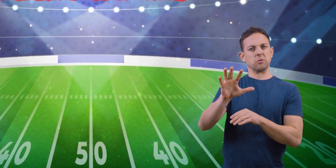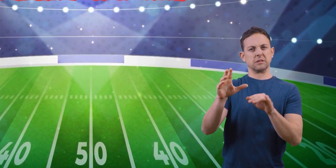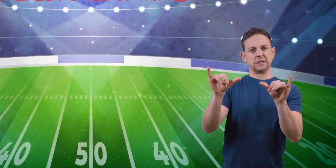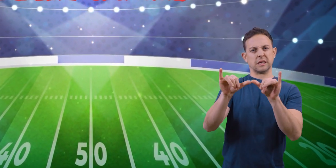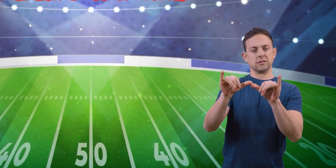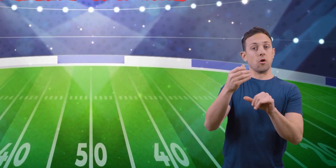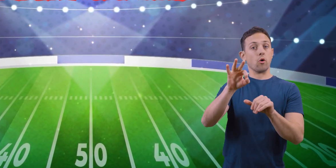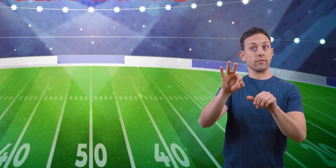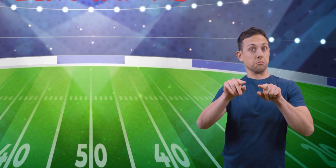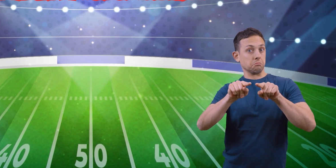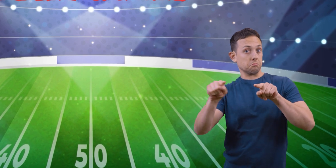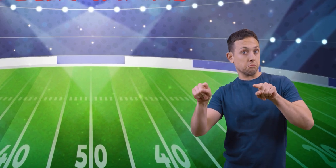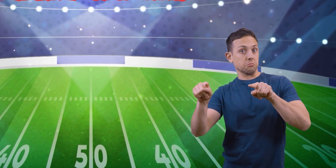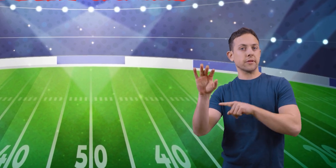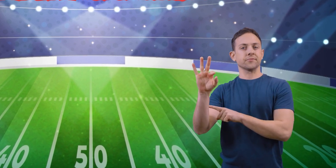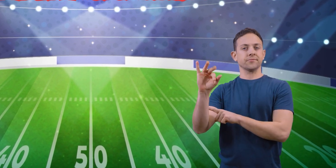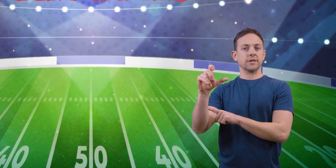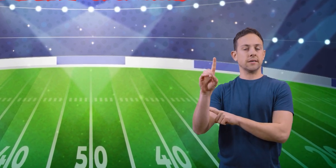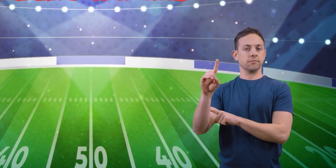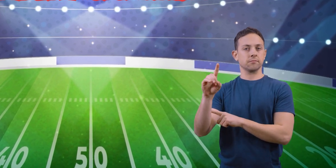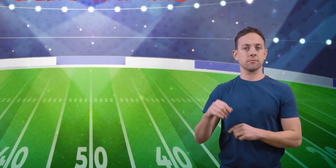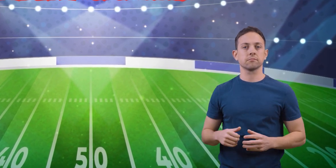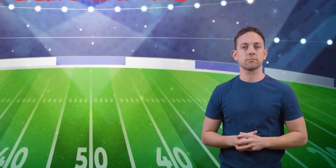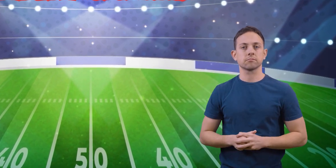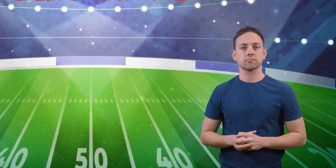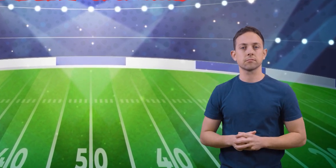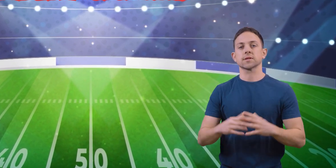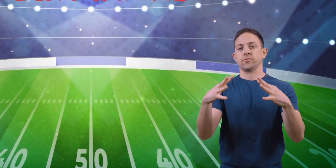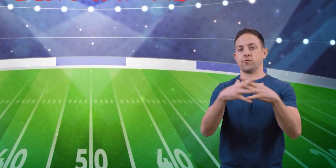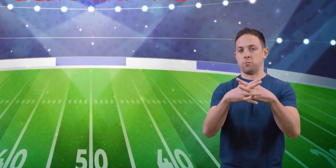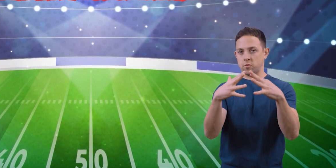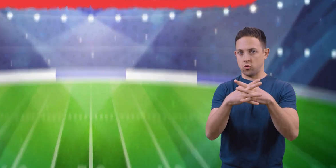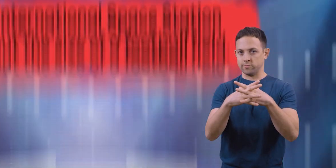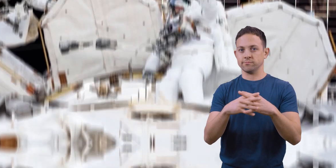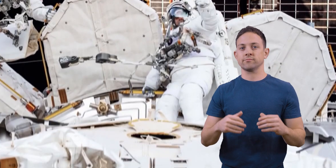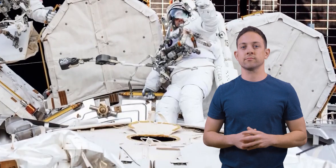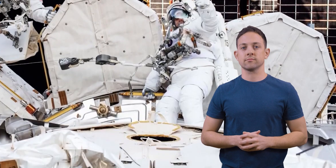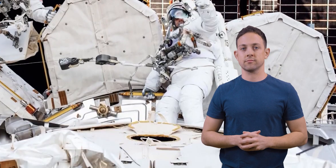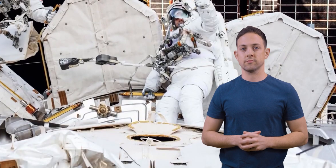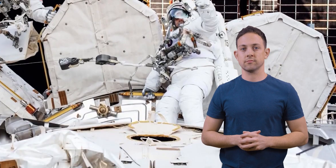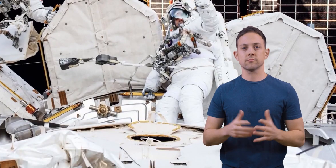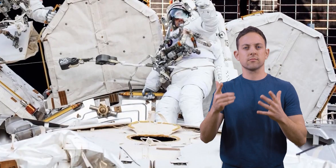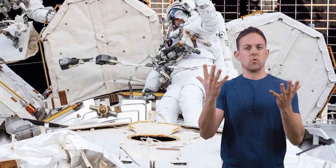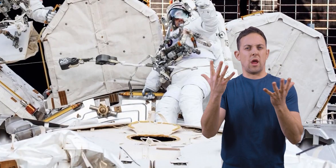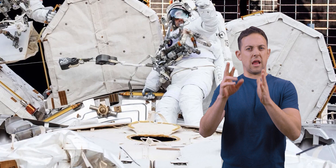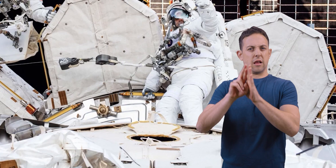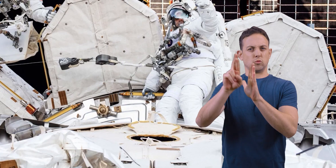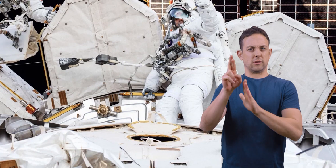the size of a blank field. Football. What do astronauts have to